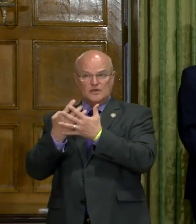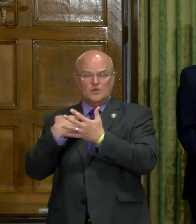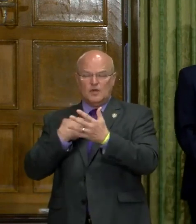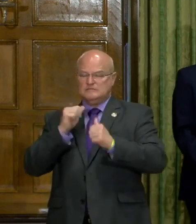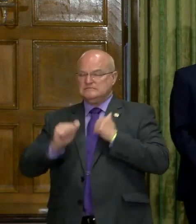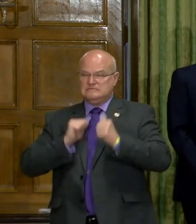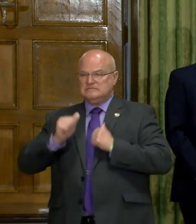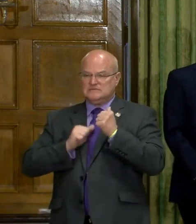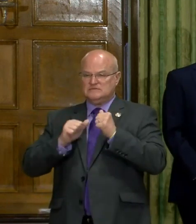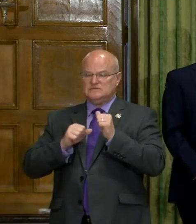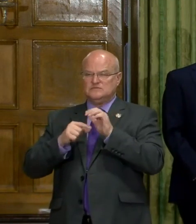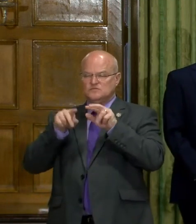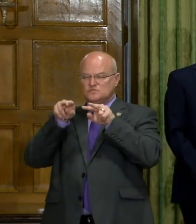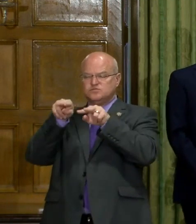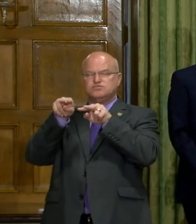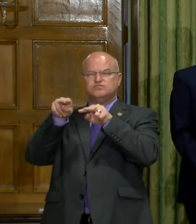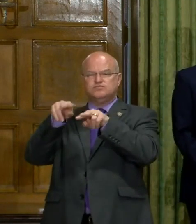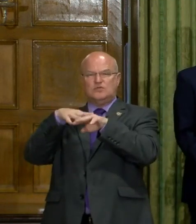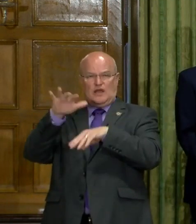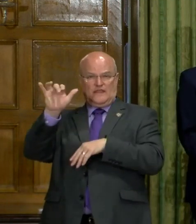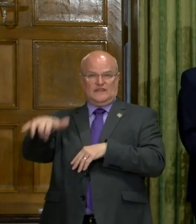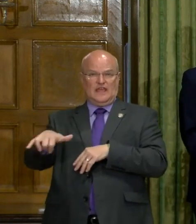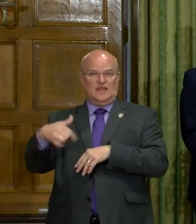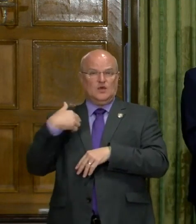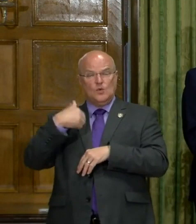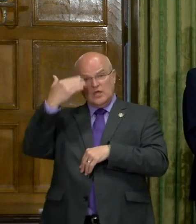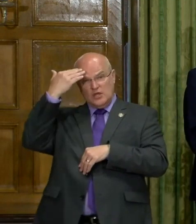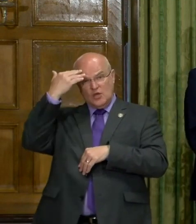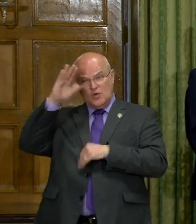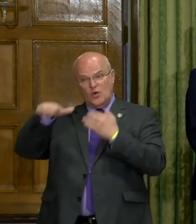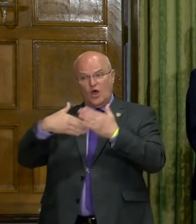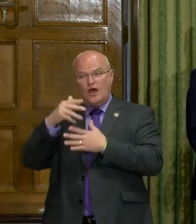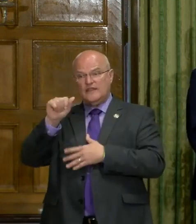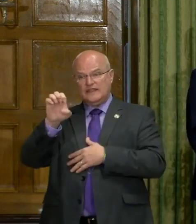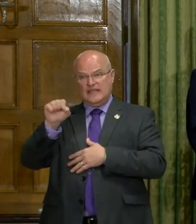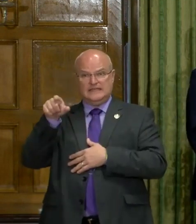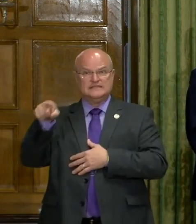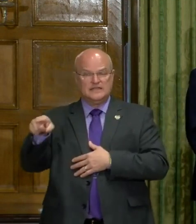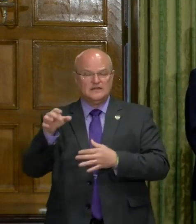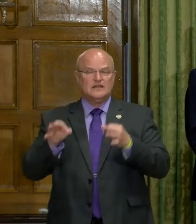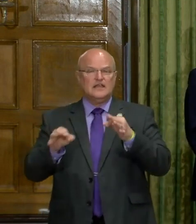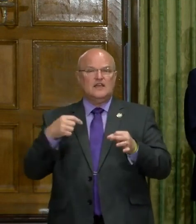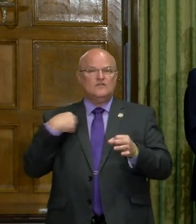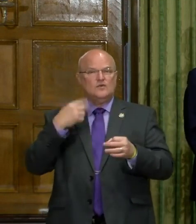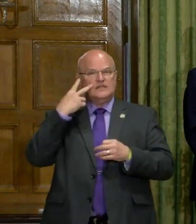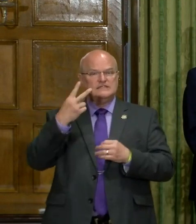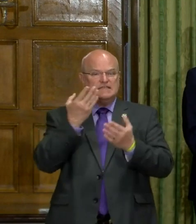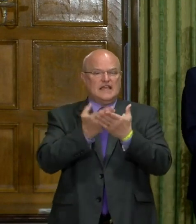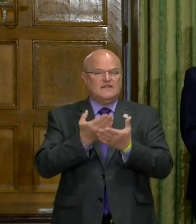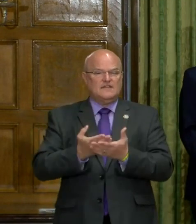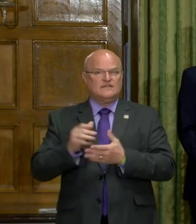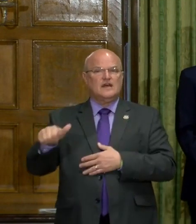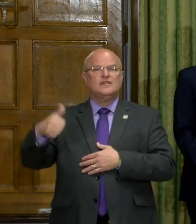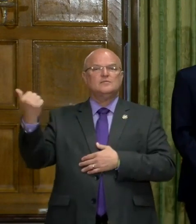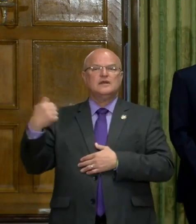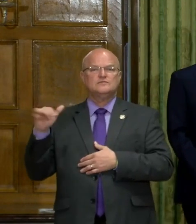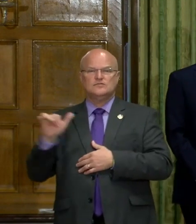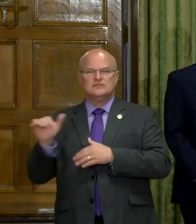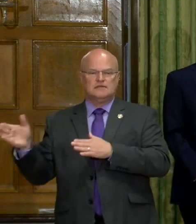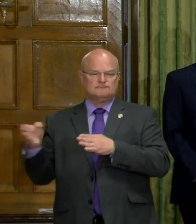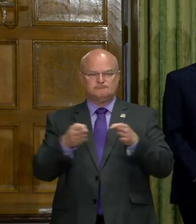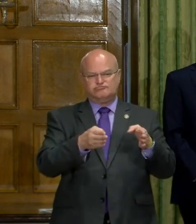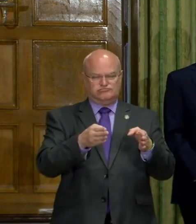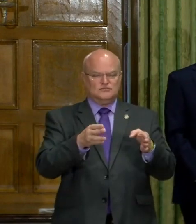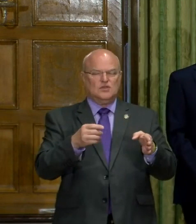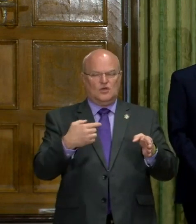been very aggressive, shining a bright spotlight on that so we know where all the cases are. Uh, if we see evidence of that elsewhere, we'll do the